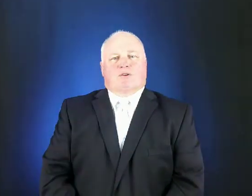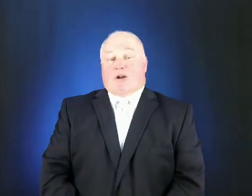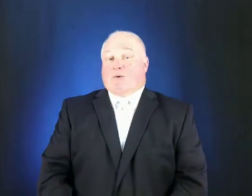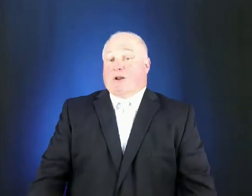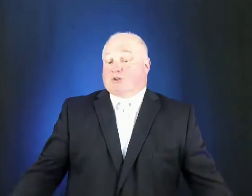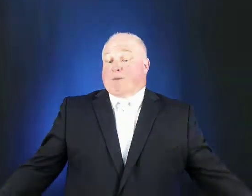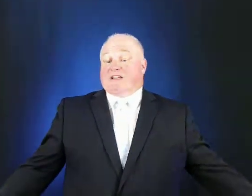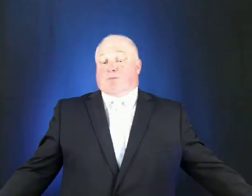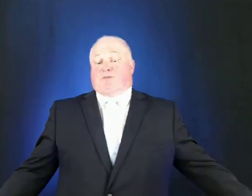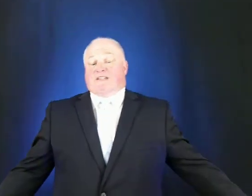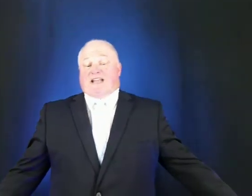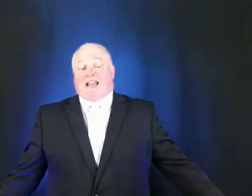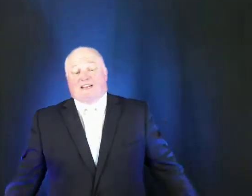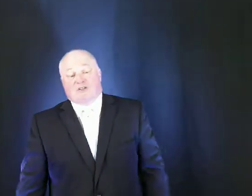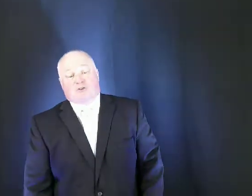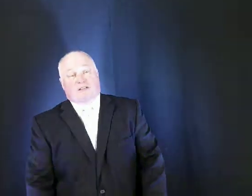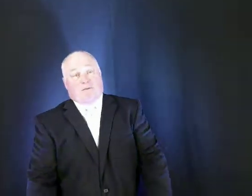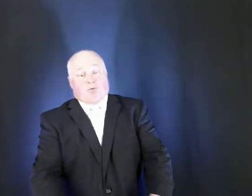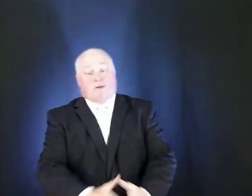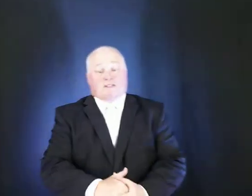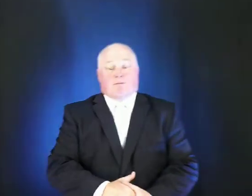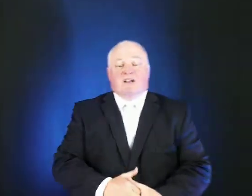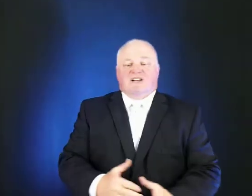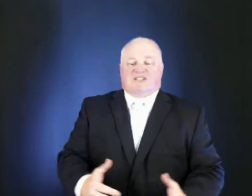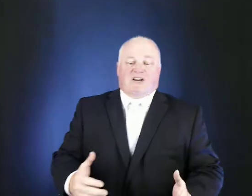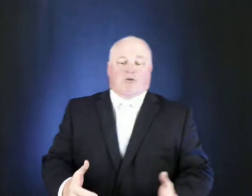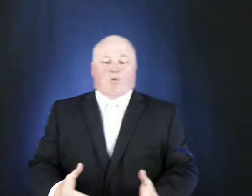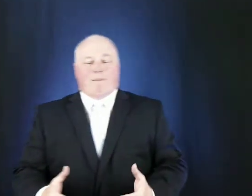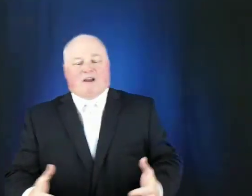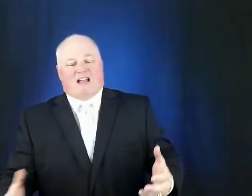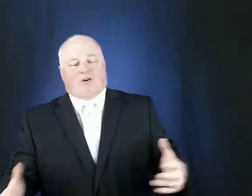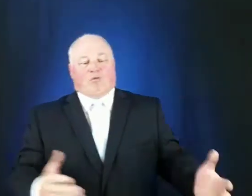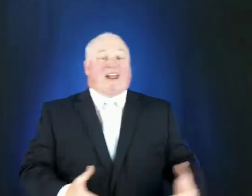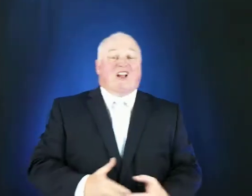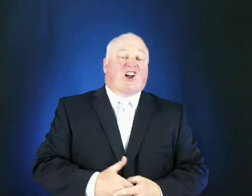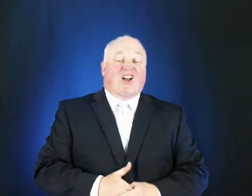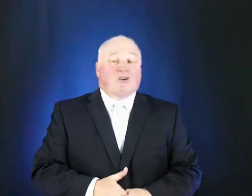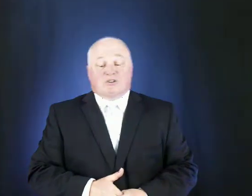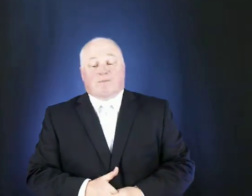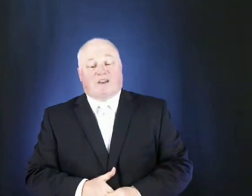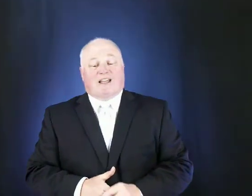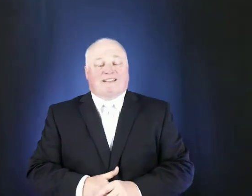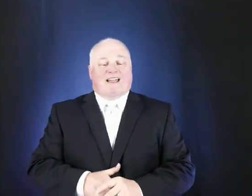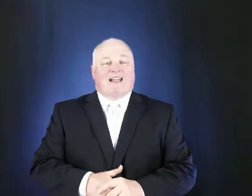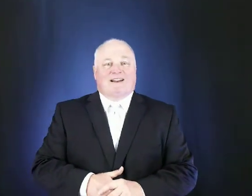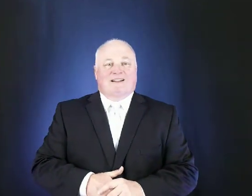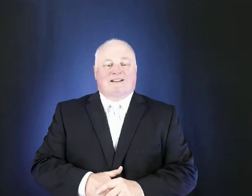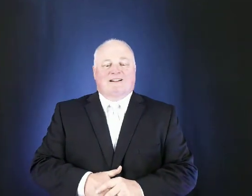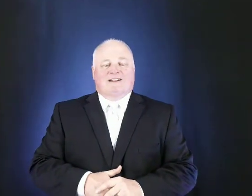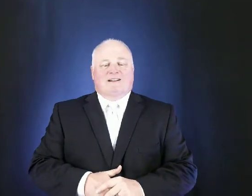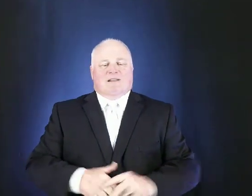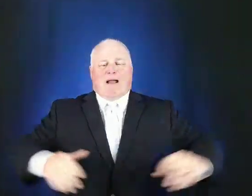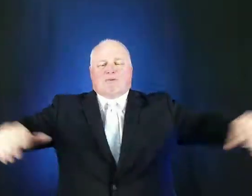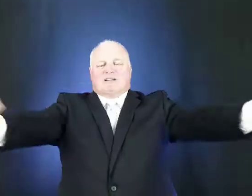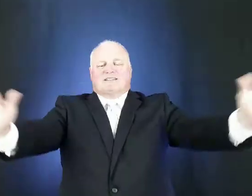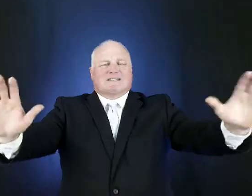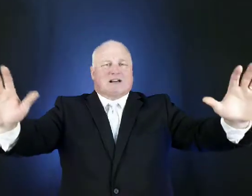you know in those space movies the aliens usually employ some secret weapon like a ray gun or something like that the bible tells us in